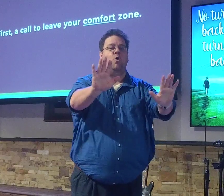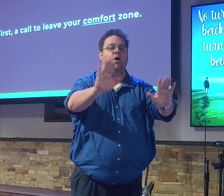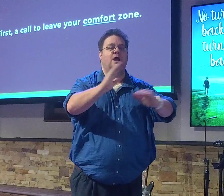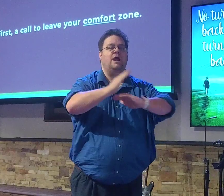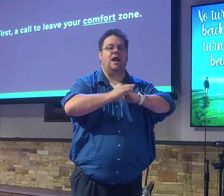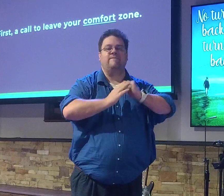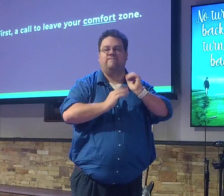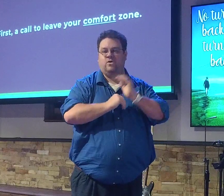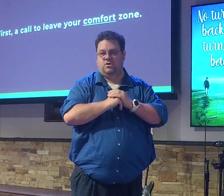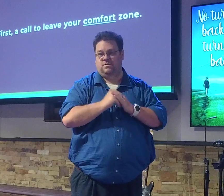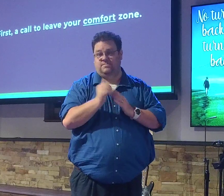Sorry.